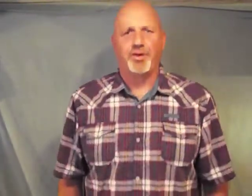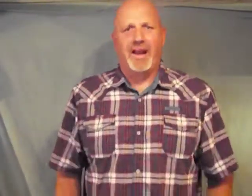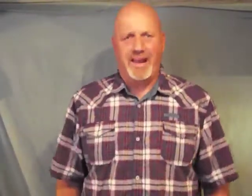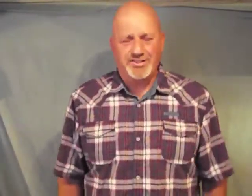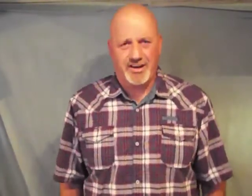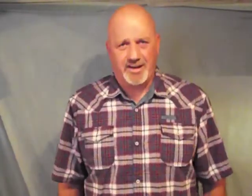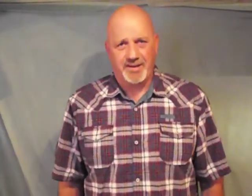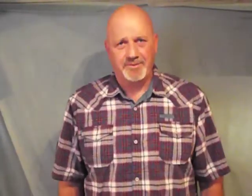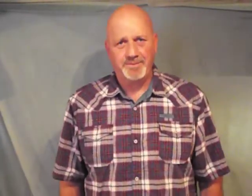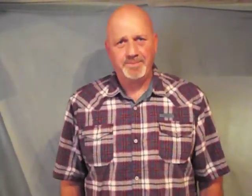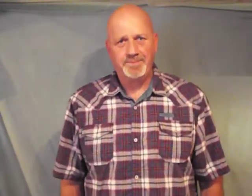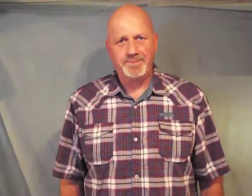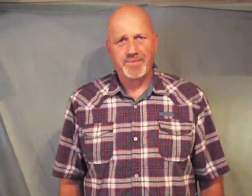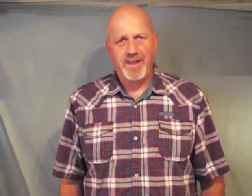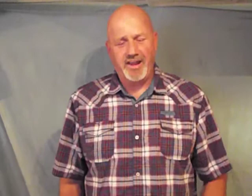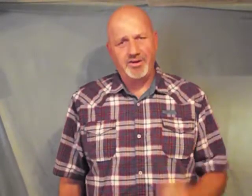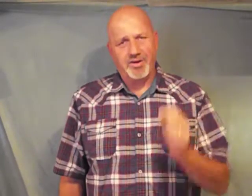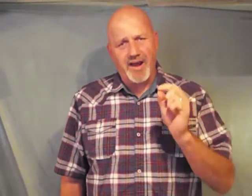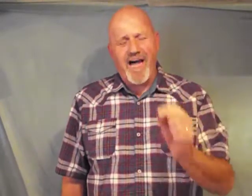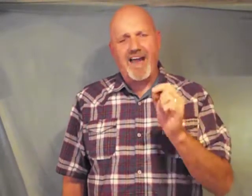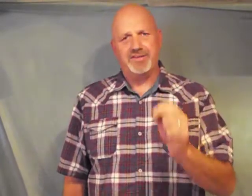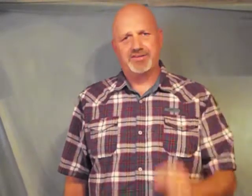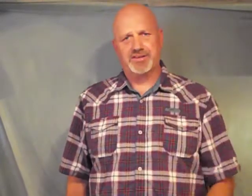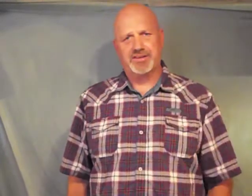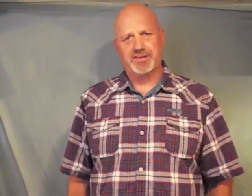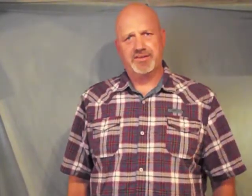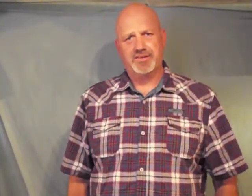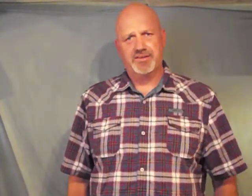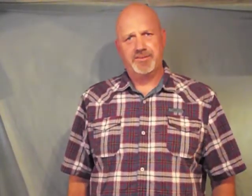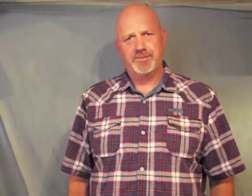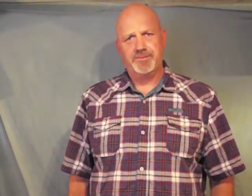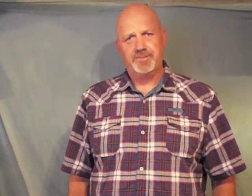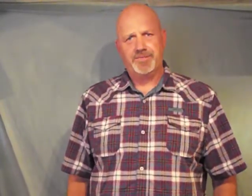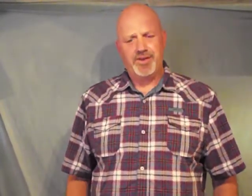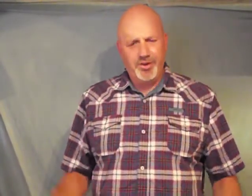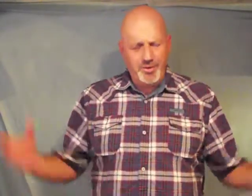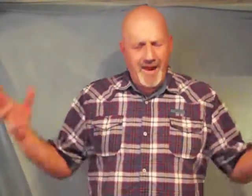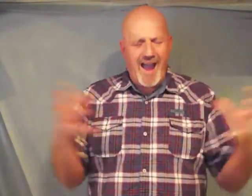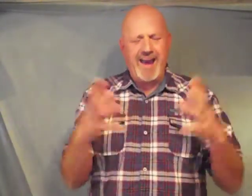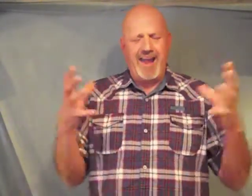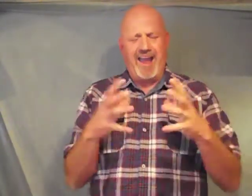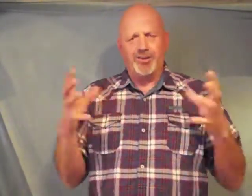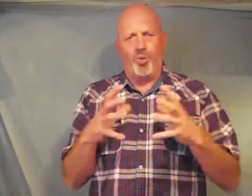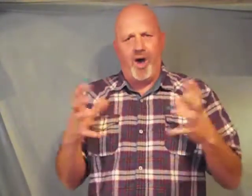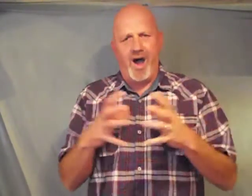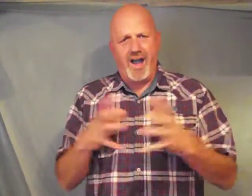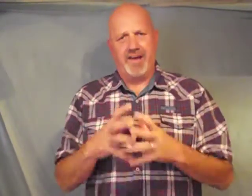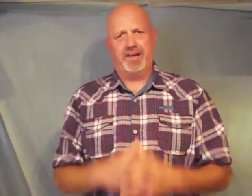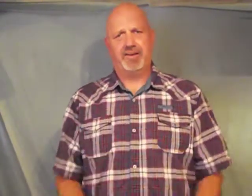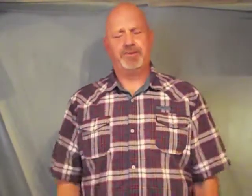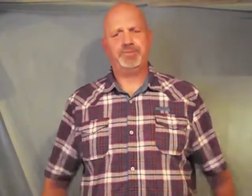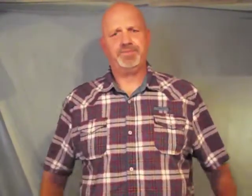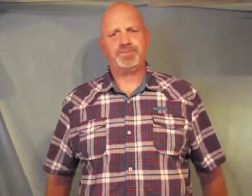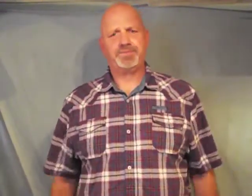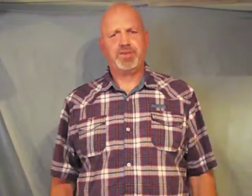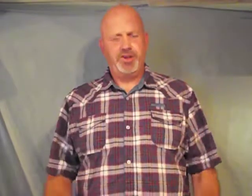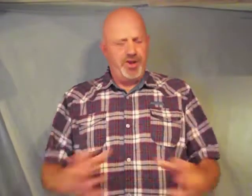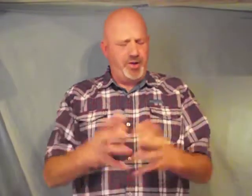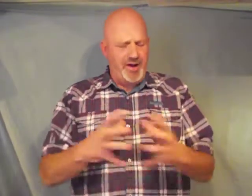religion in your lives unite as one unity